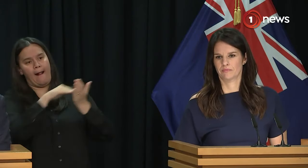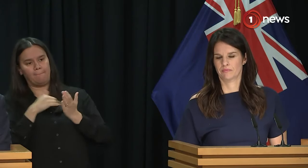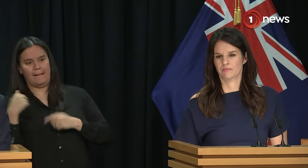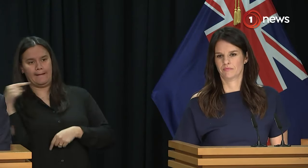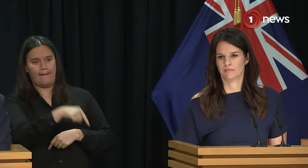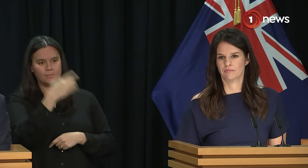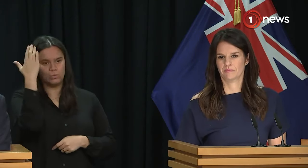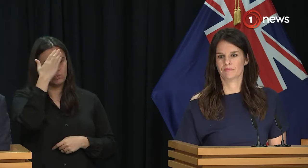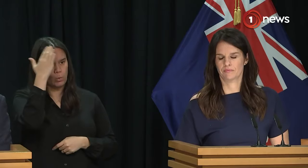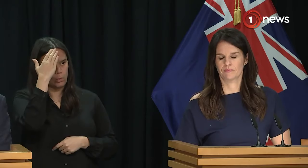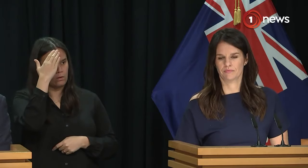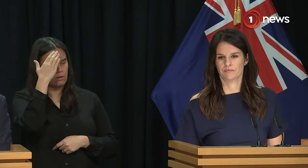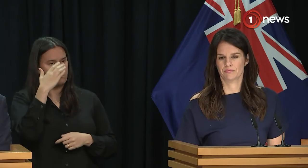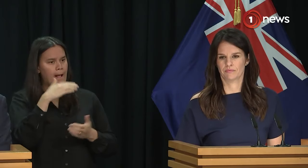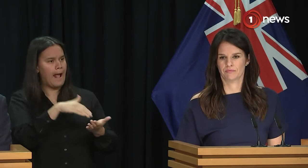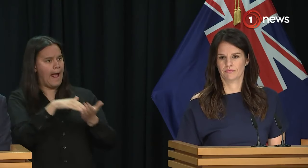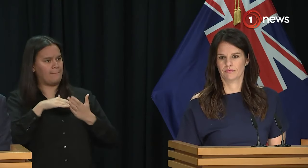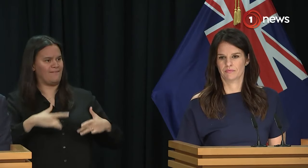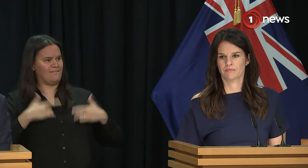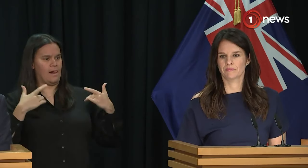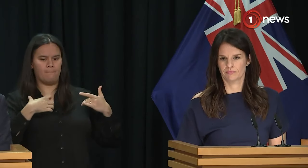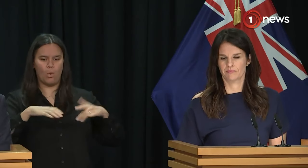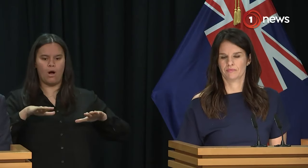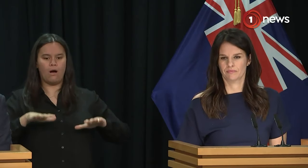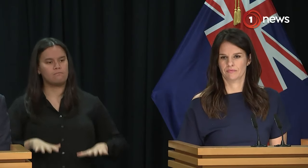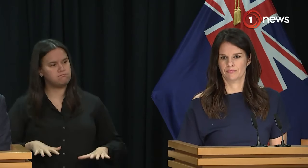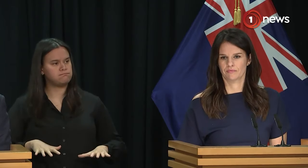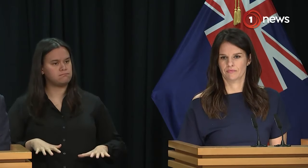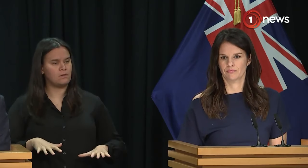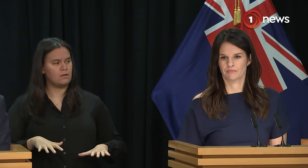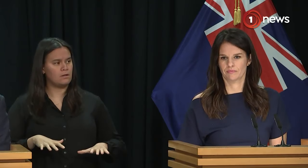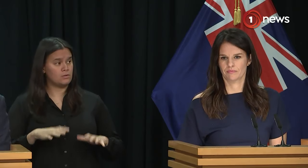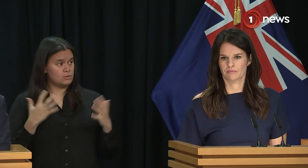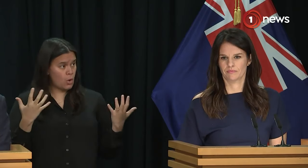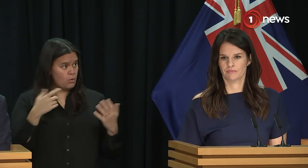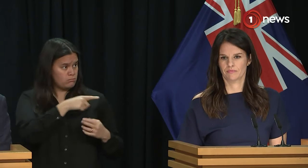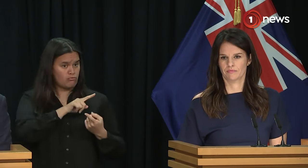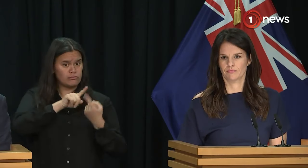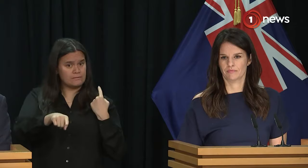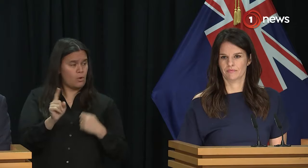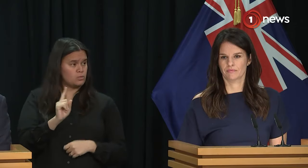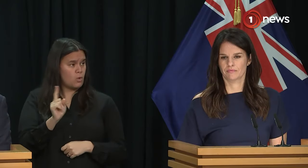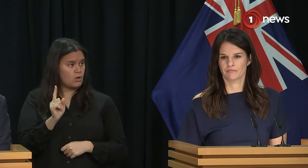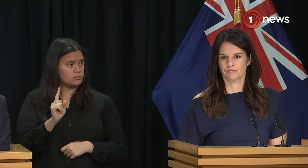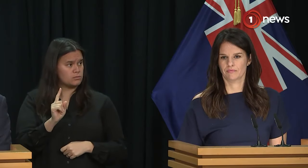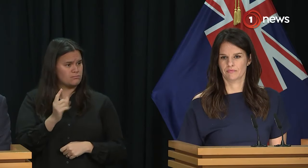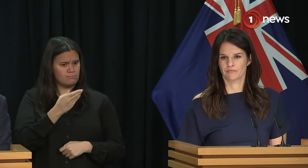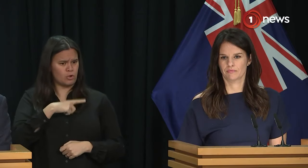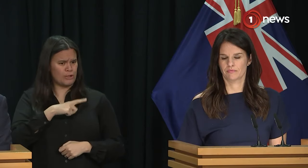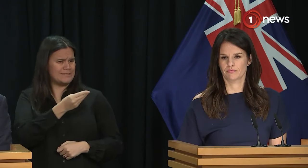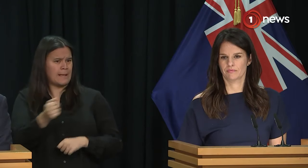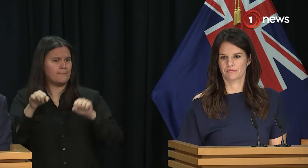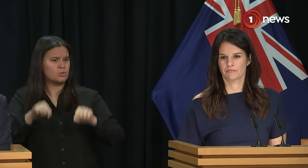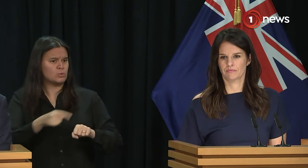it, it makes them feel more settled at kura. What do you say to them, uh, that they're fearful